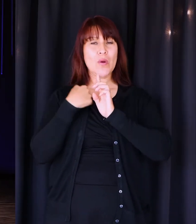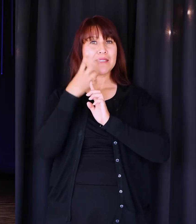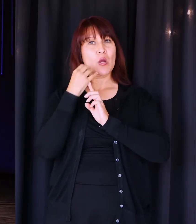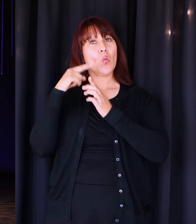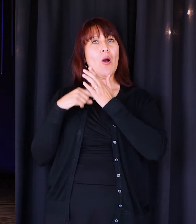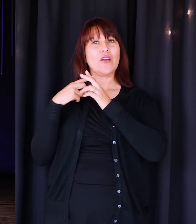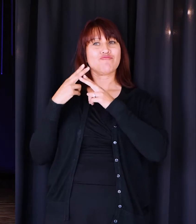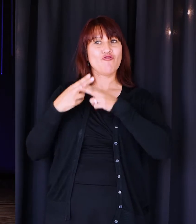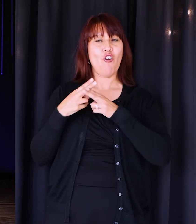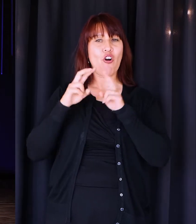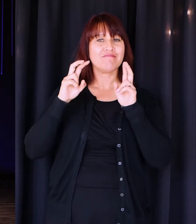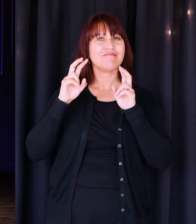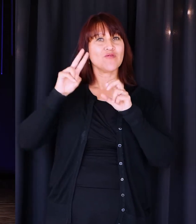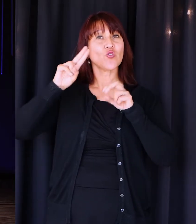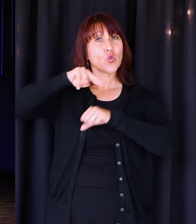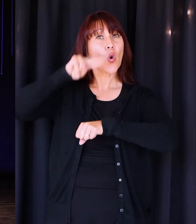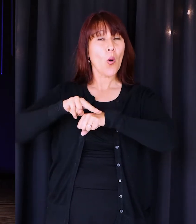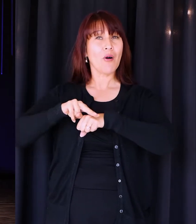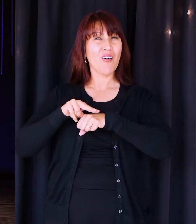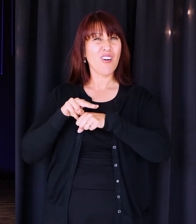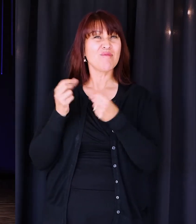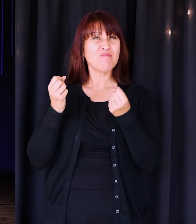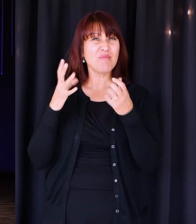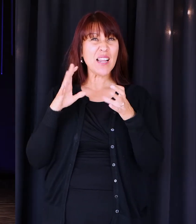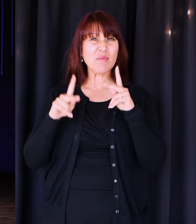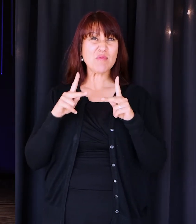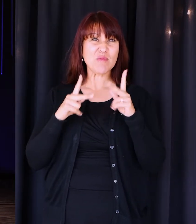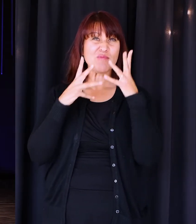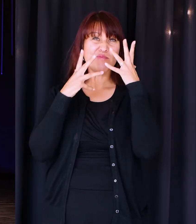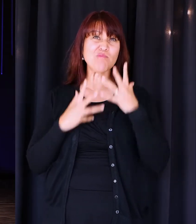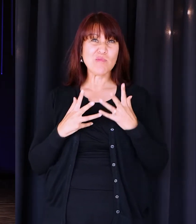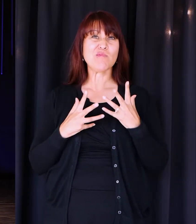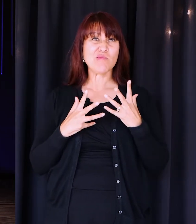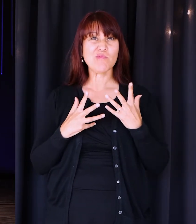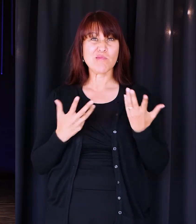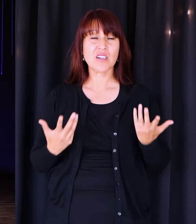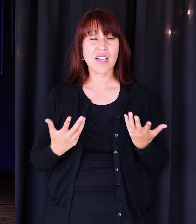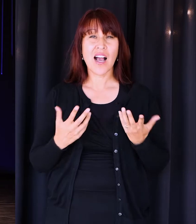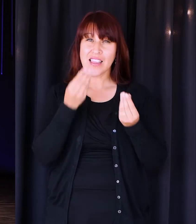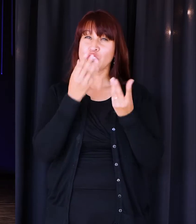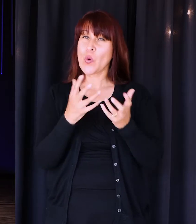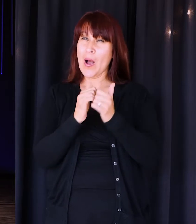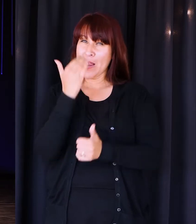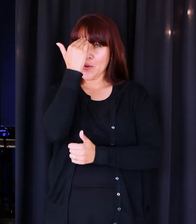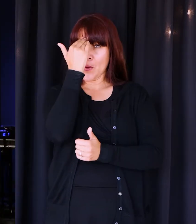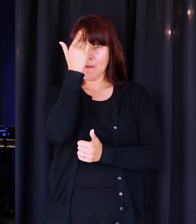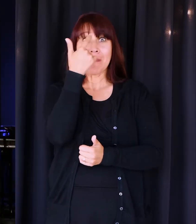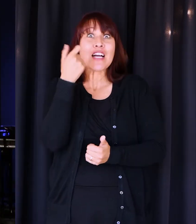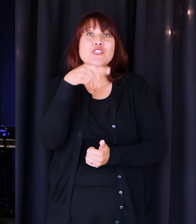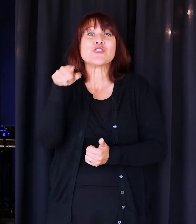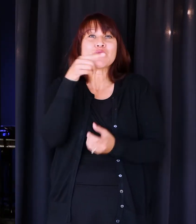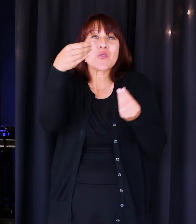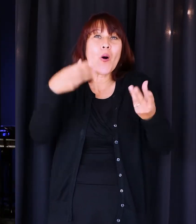now call normal, a whole lot of you were miserable. I'll tell you how I know because you told